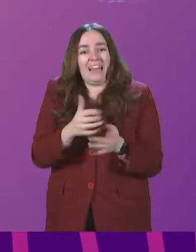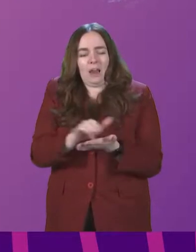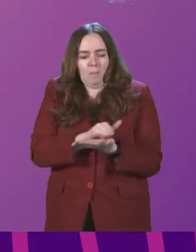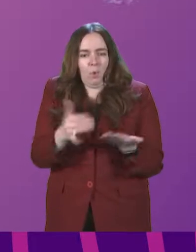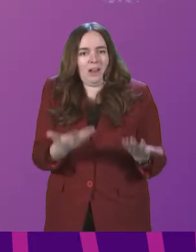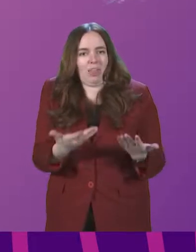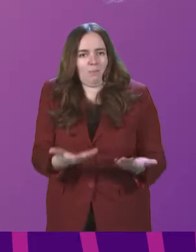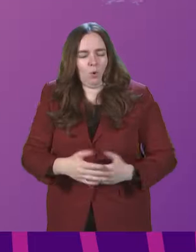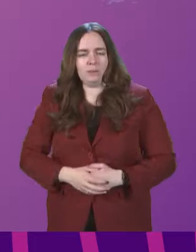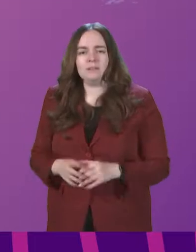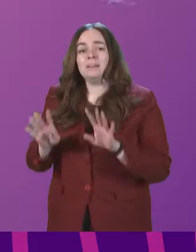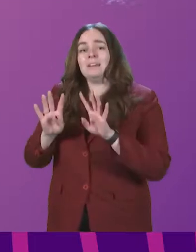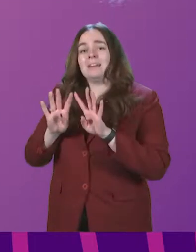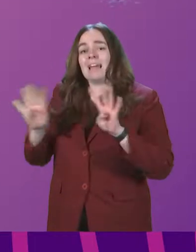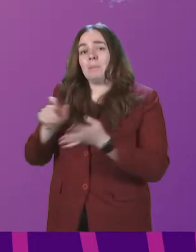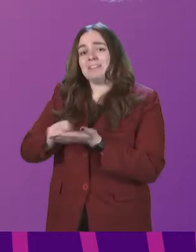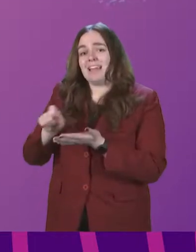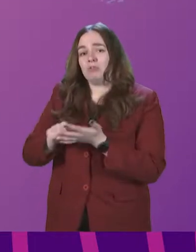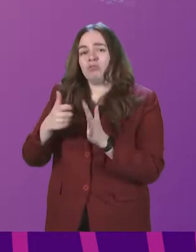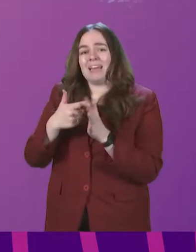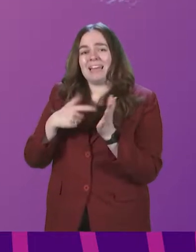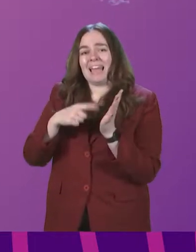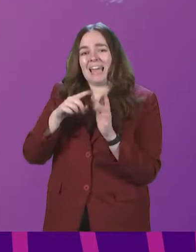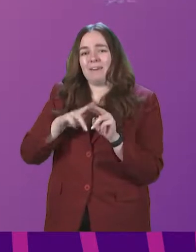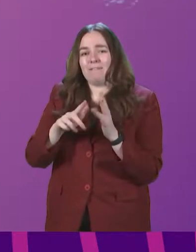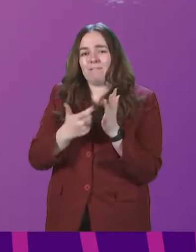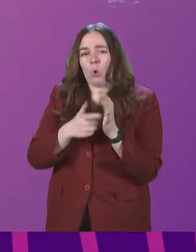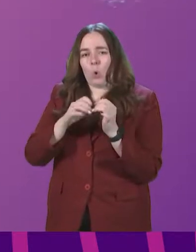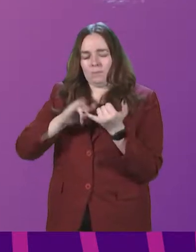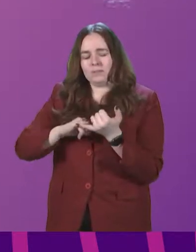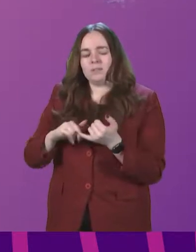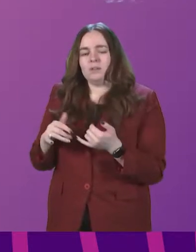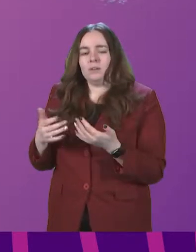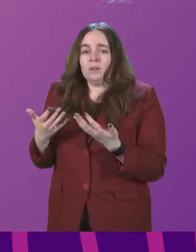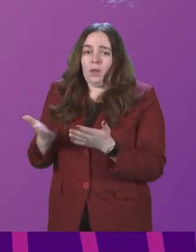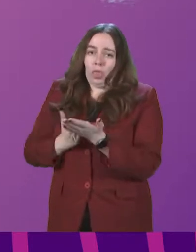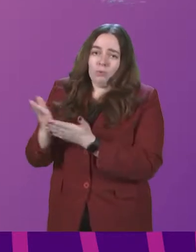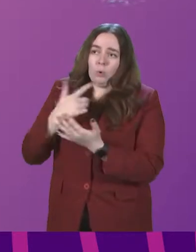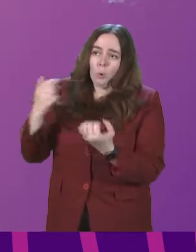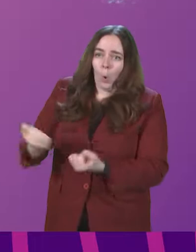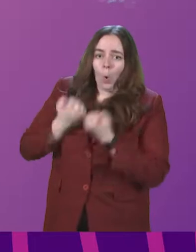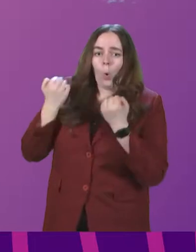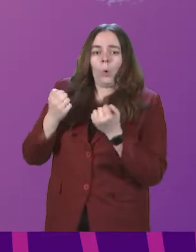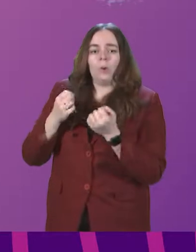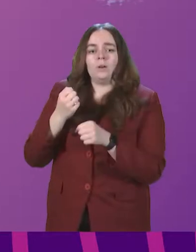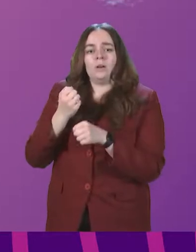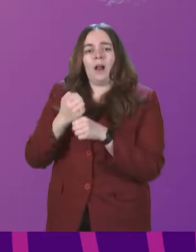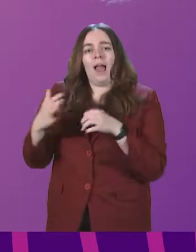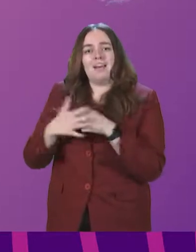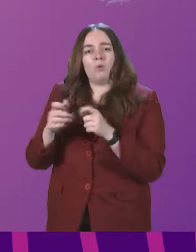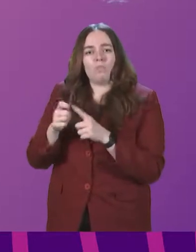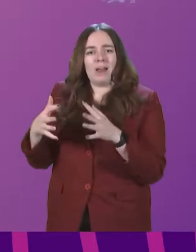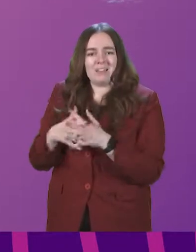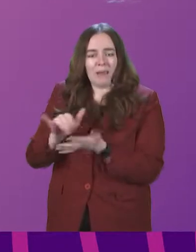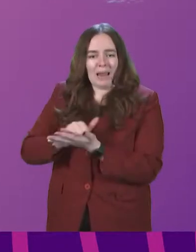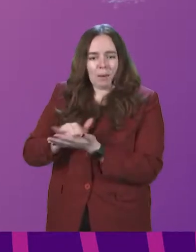Cabinet Secretary Kate Forbes. During our period of ownership of Glasgow Presswick Airport, we've sought to do what's right for the business, the